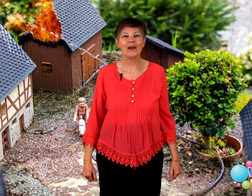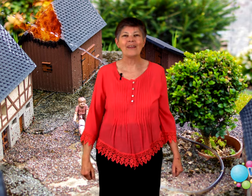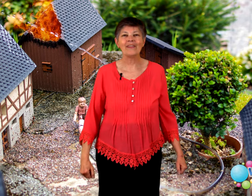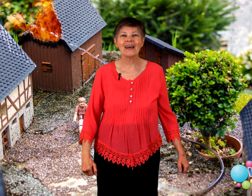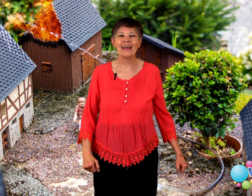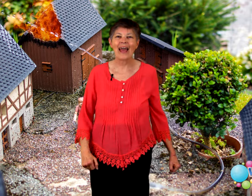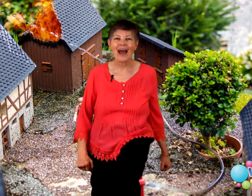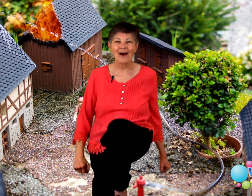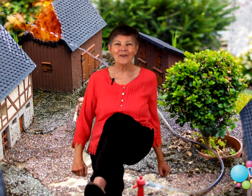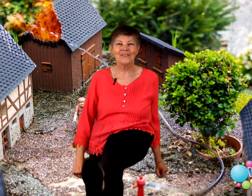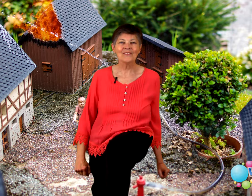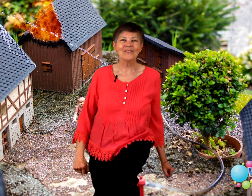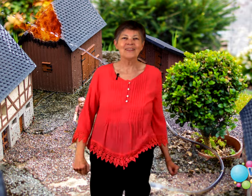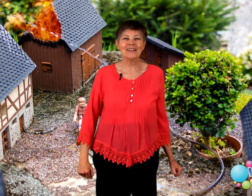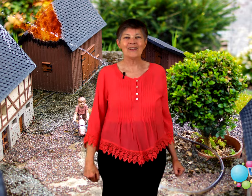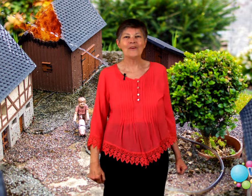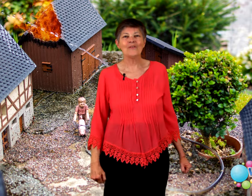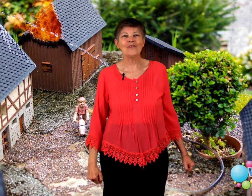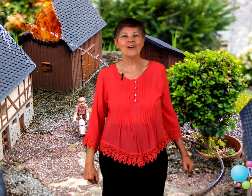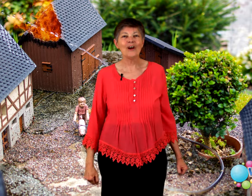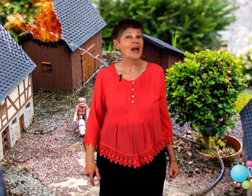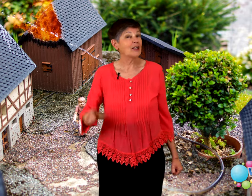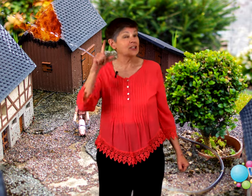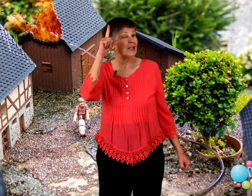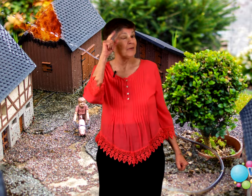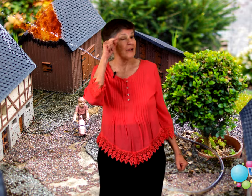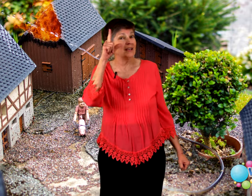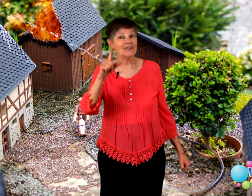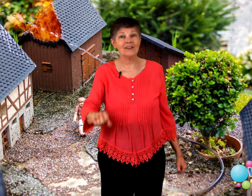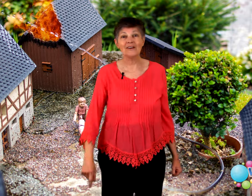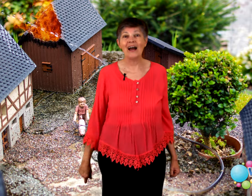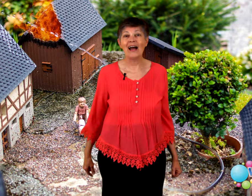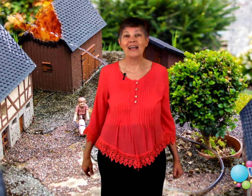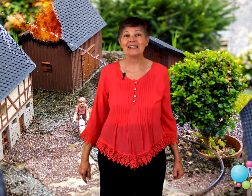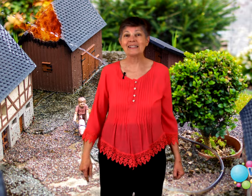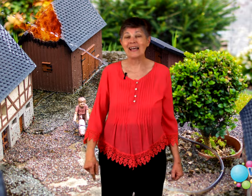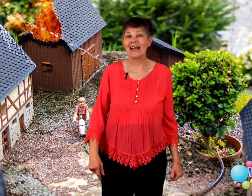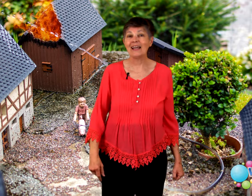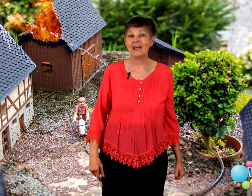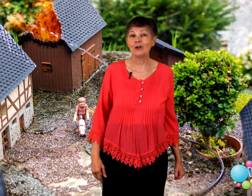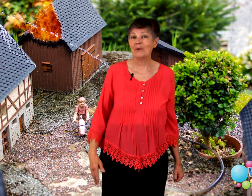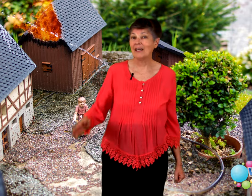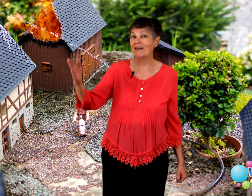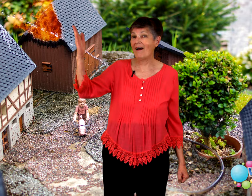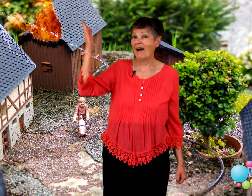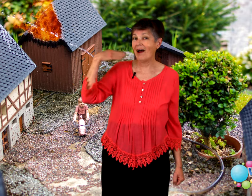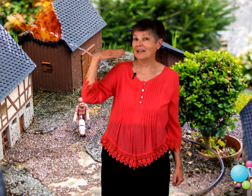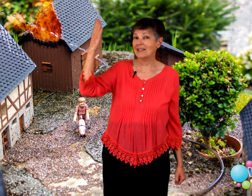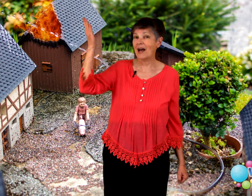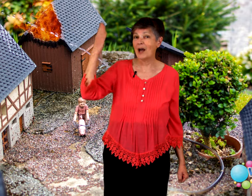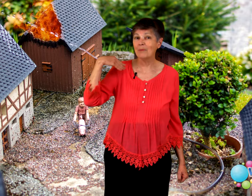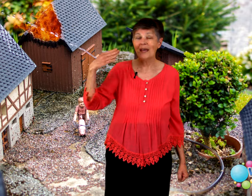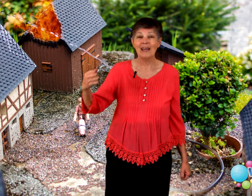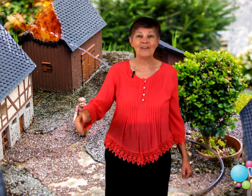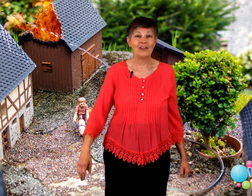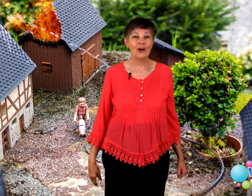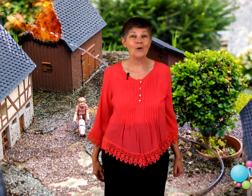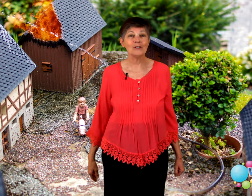when the cow kicked over, she winked her eye and said, It'll be a hot time in the old